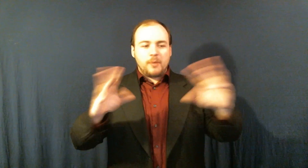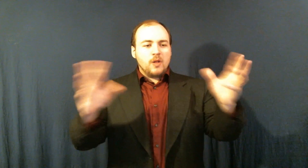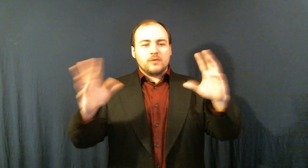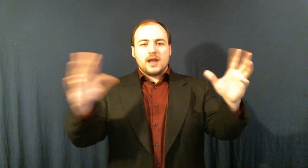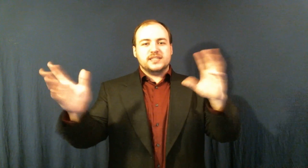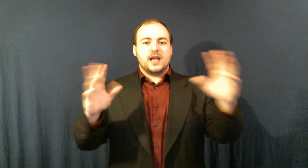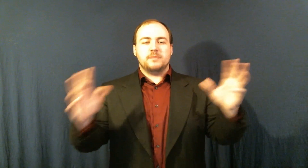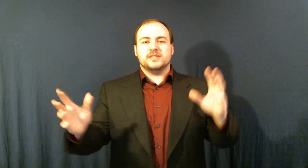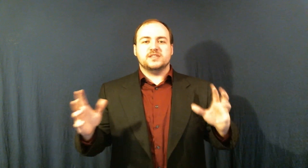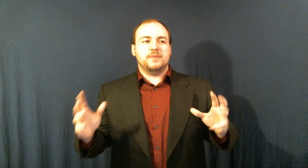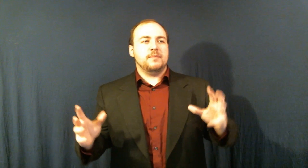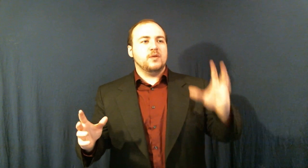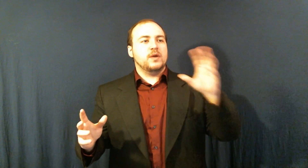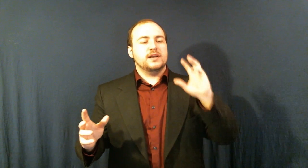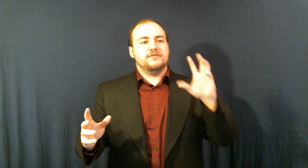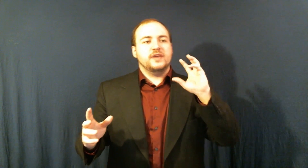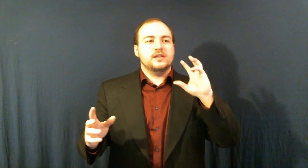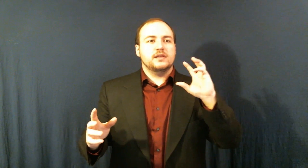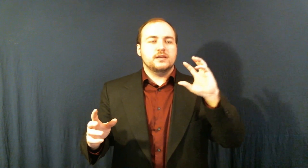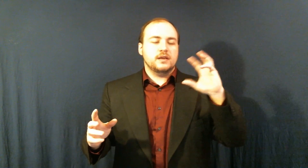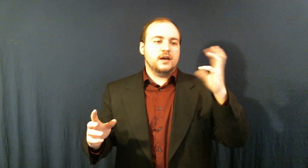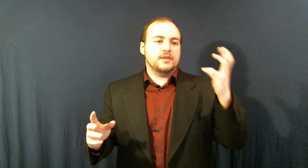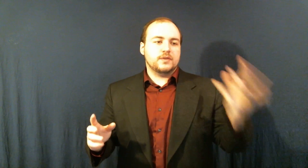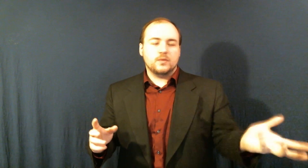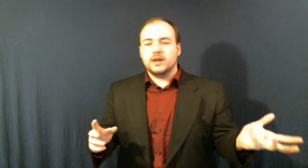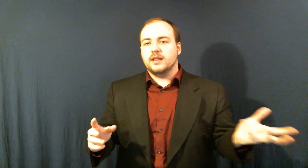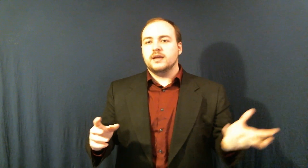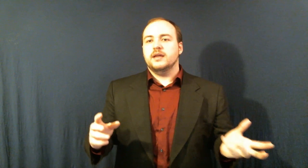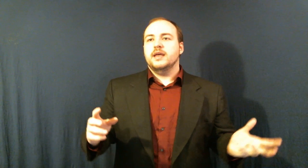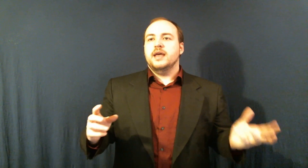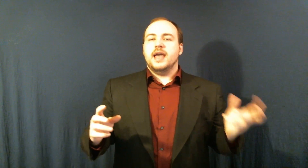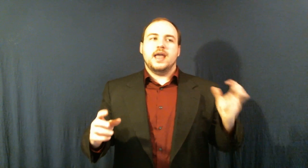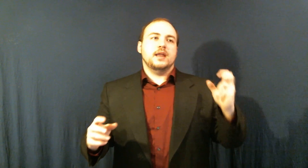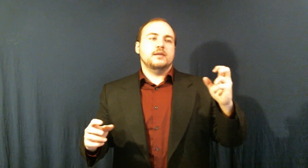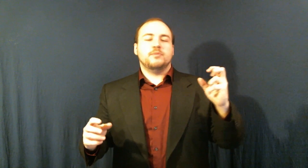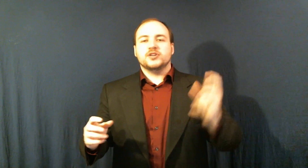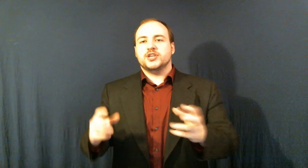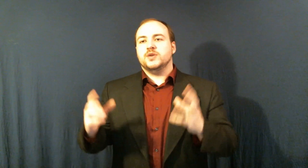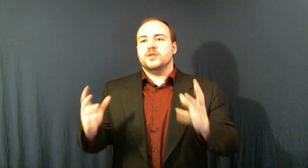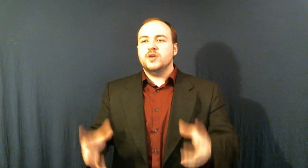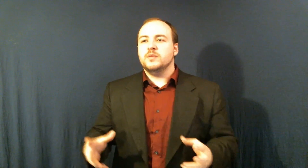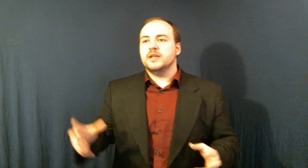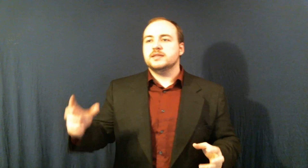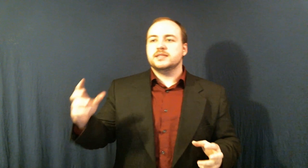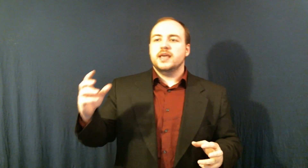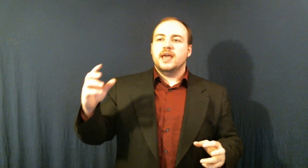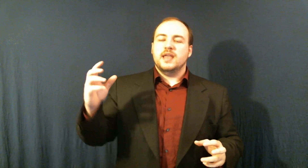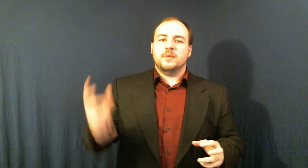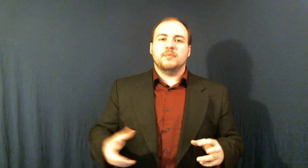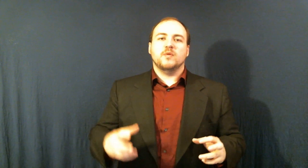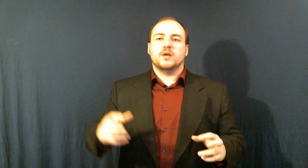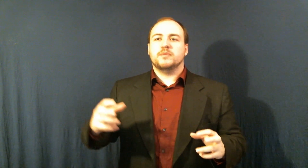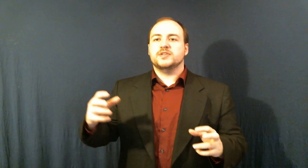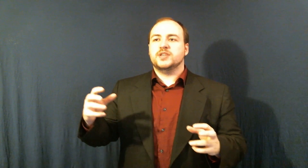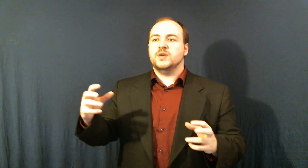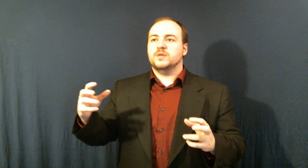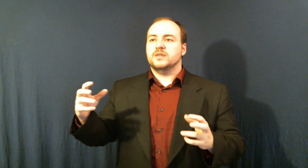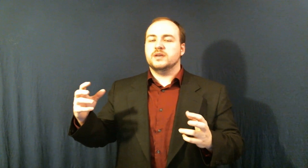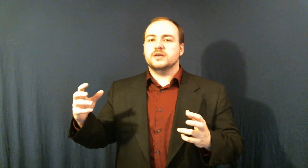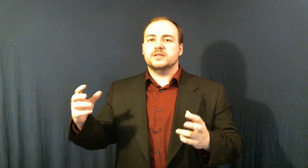the polarizing opposites of people who want to defend the gorilla and persecute the humans and the people who want to persecute the